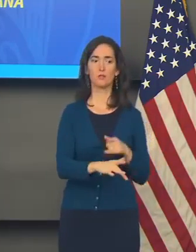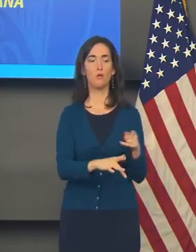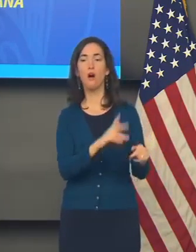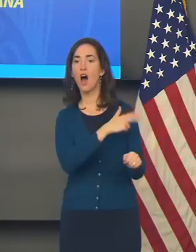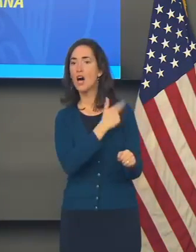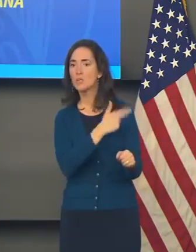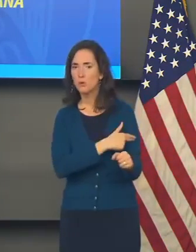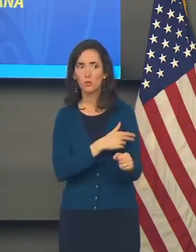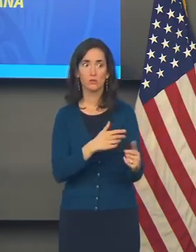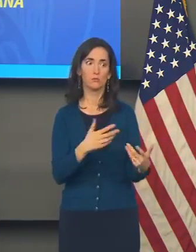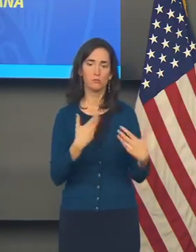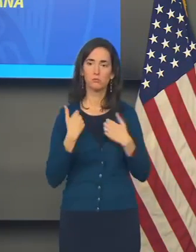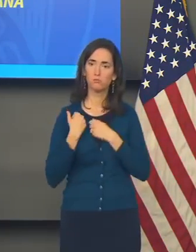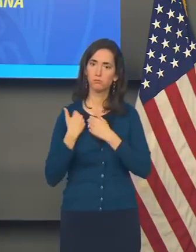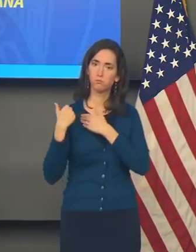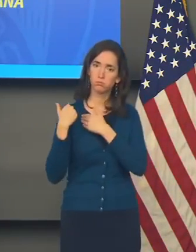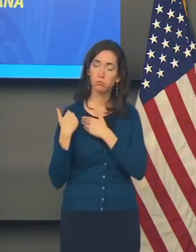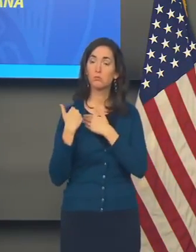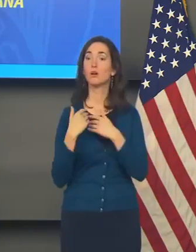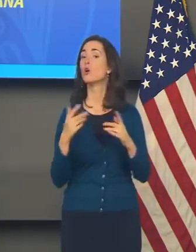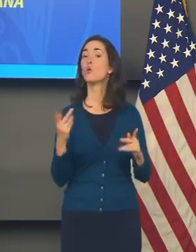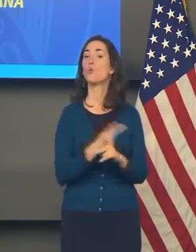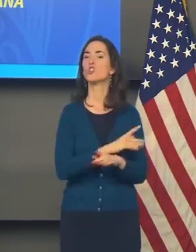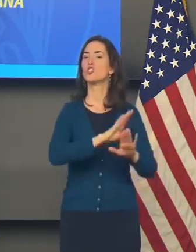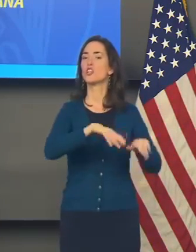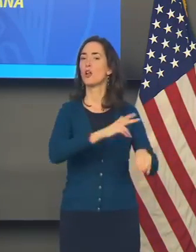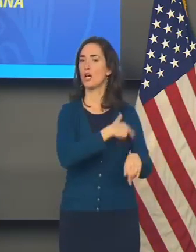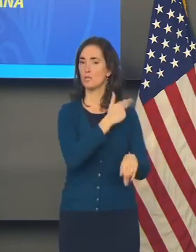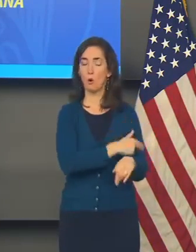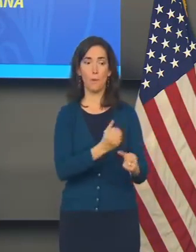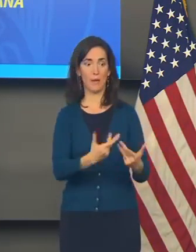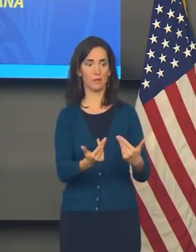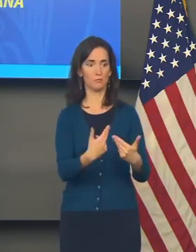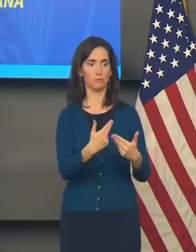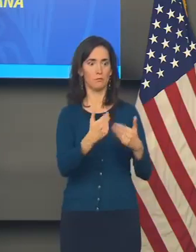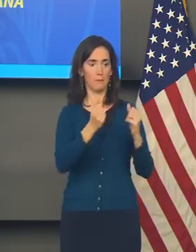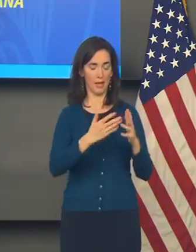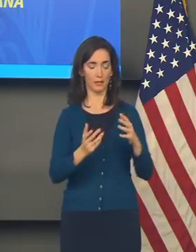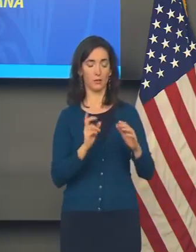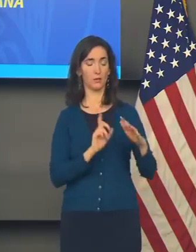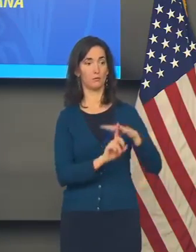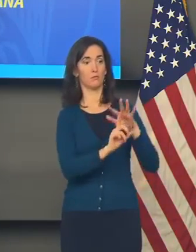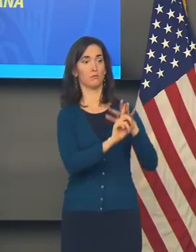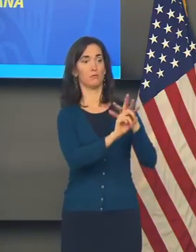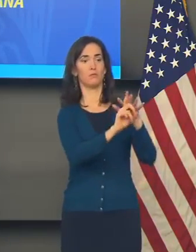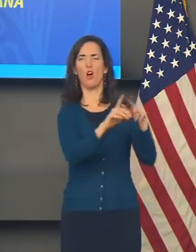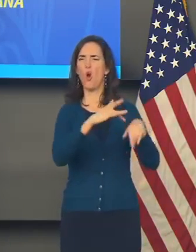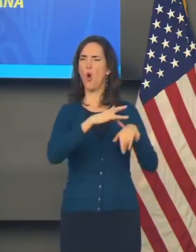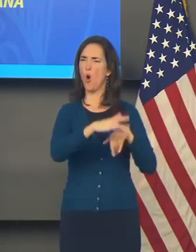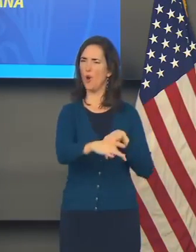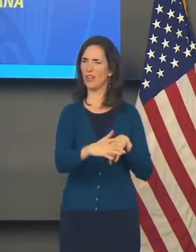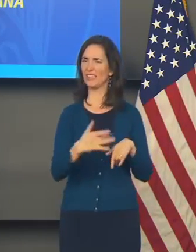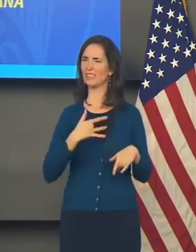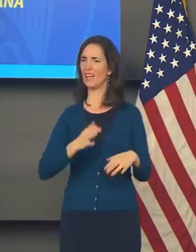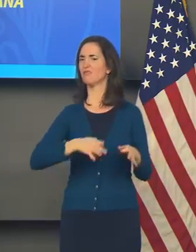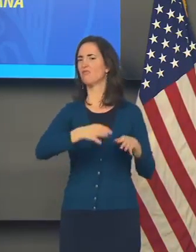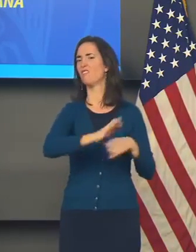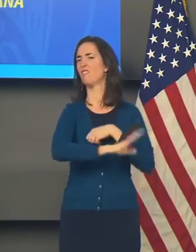that are treating these patients now in greater numbers than they usually do this early in the season.